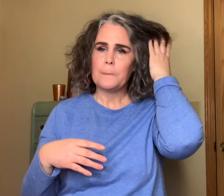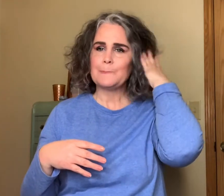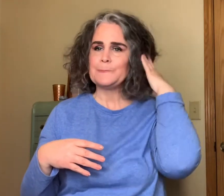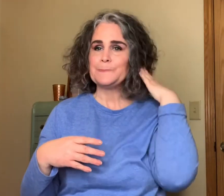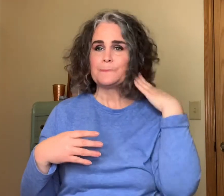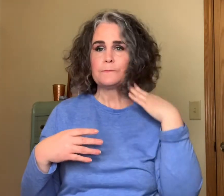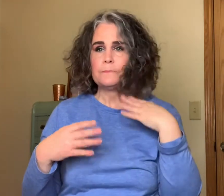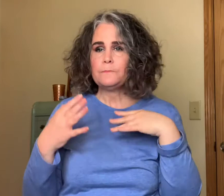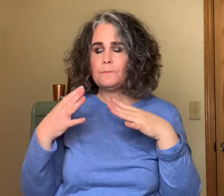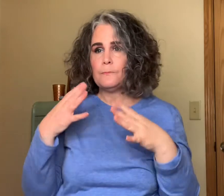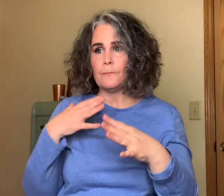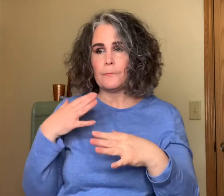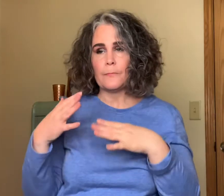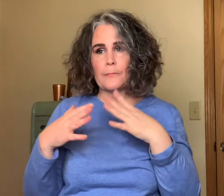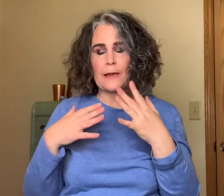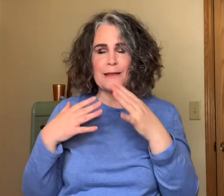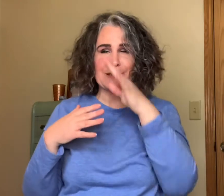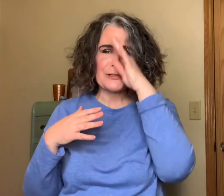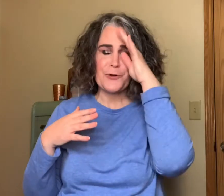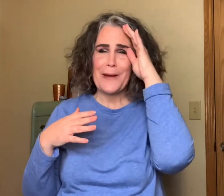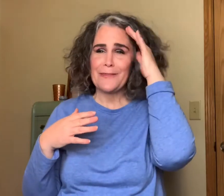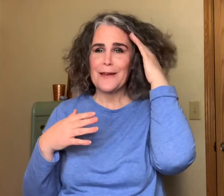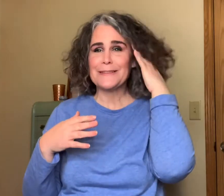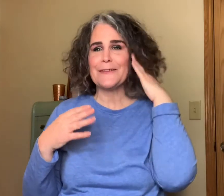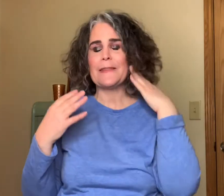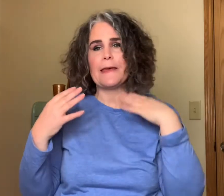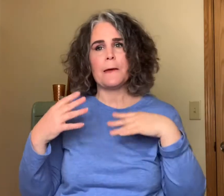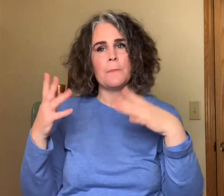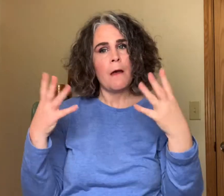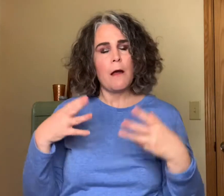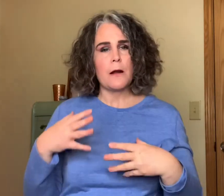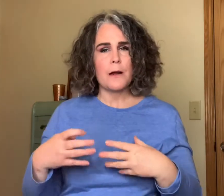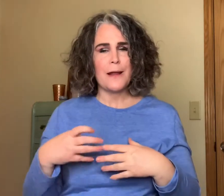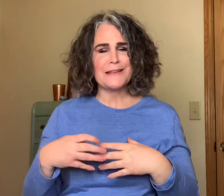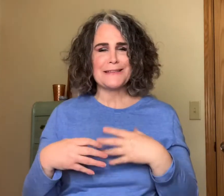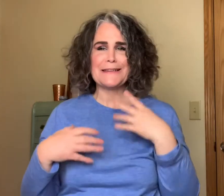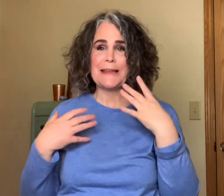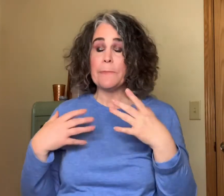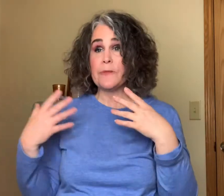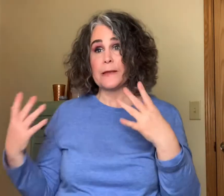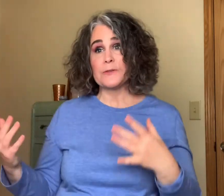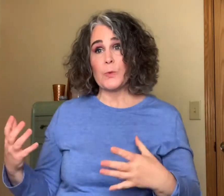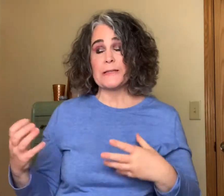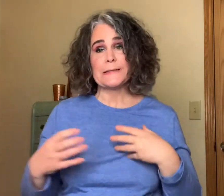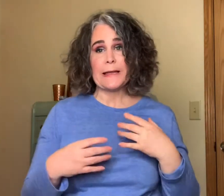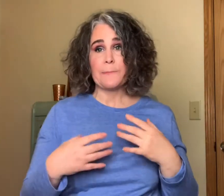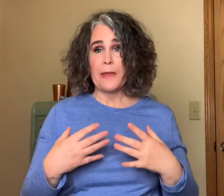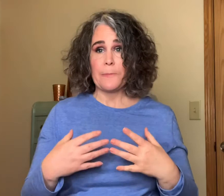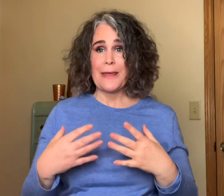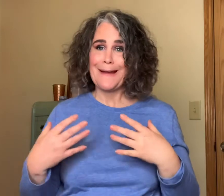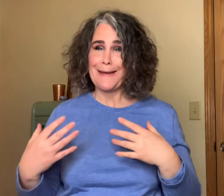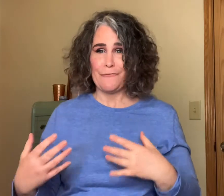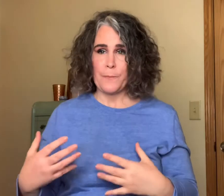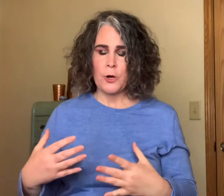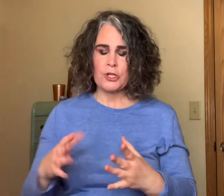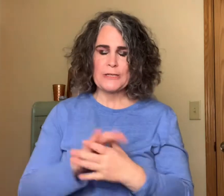so my thoughts on them are not as in depth as ones that maybe I have purchased